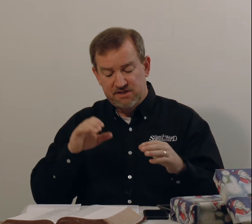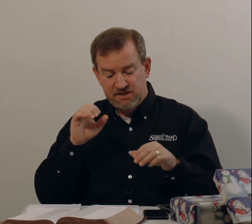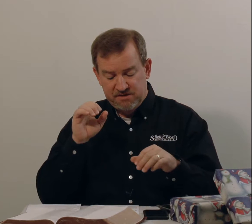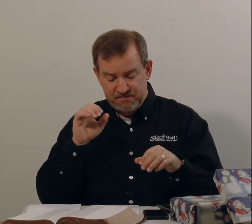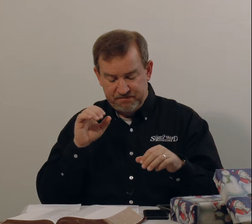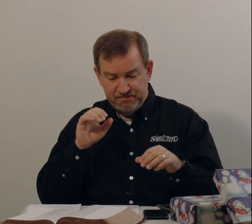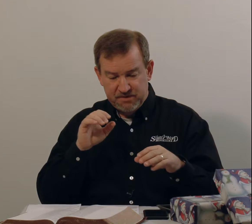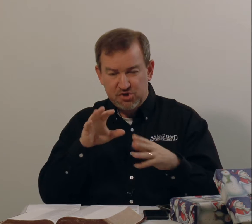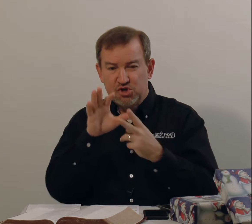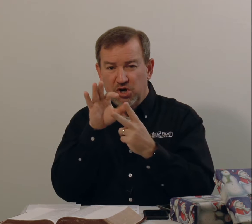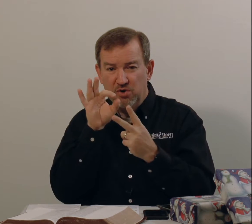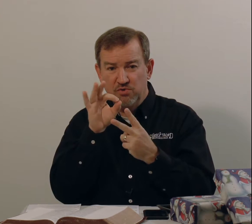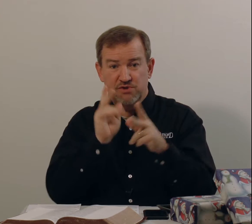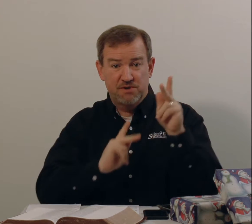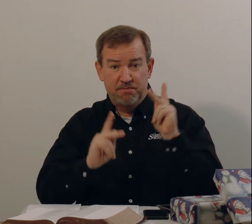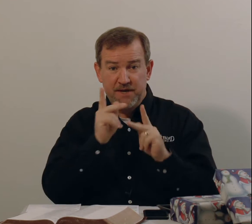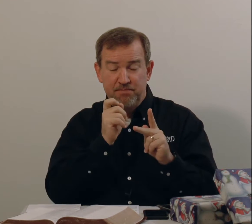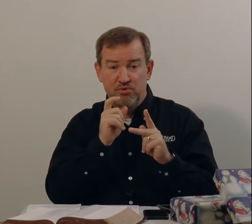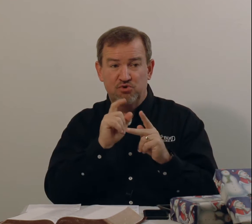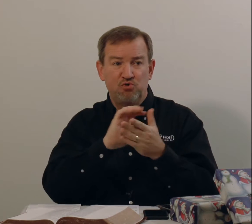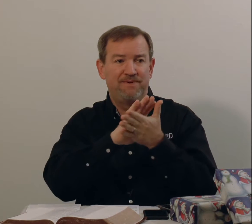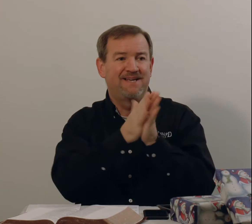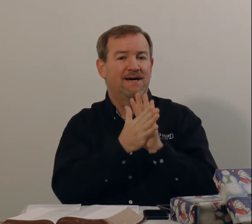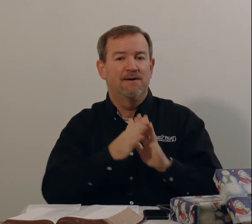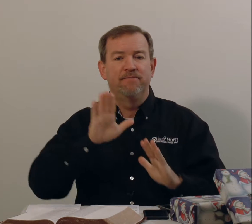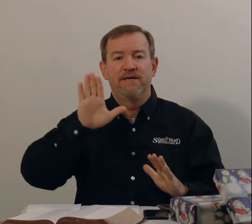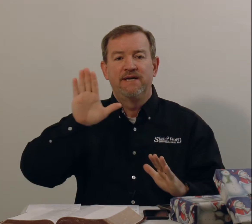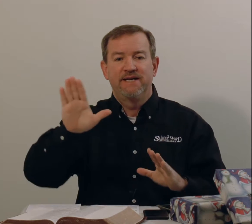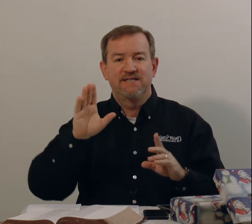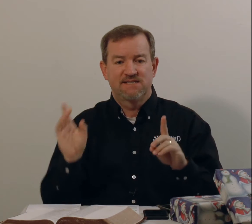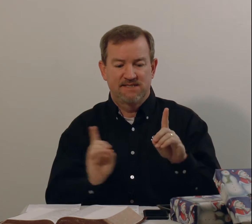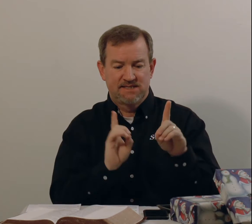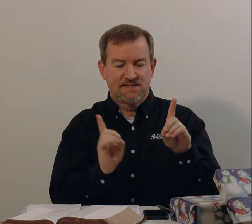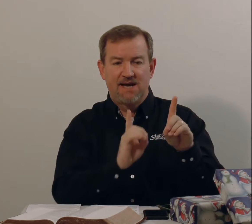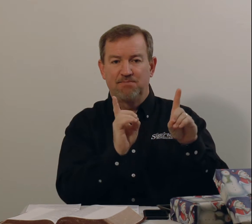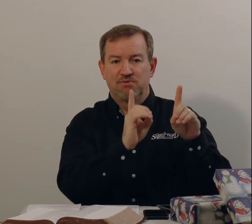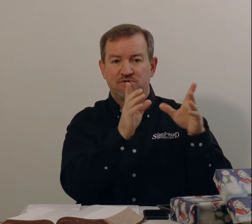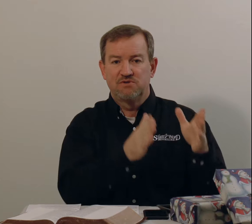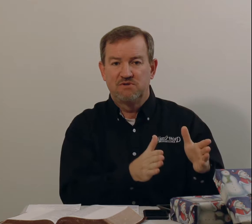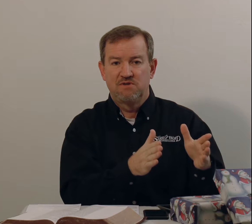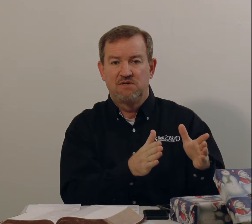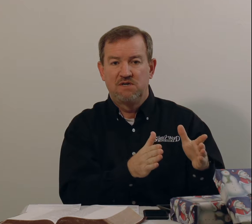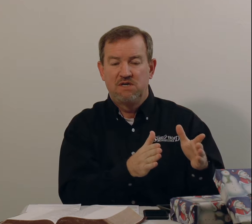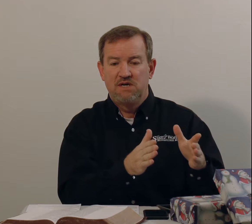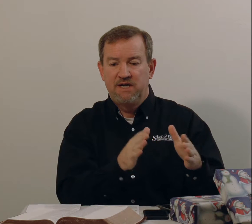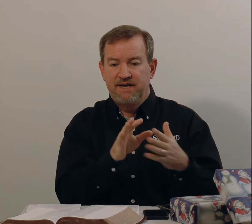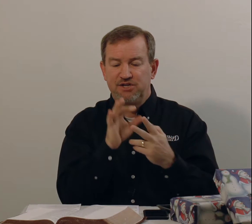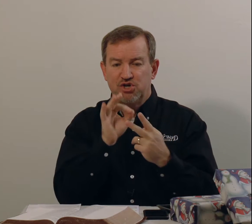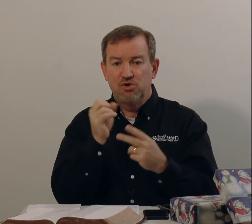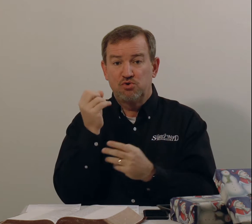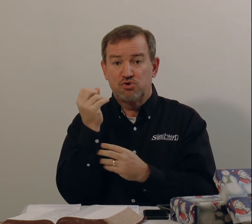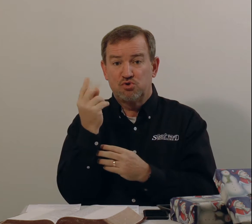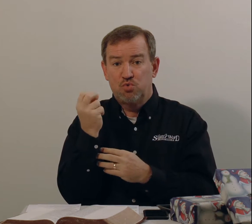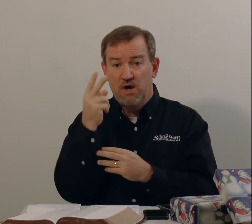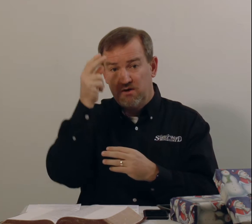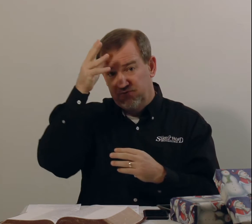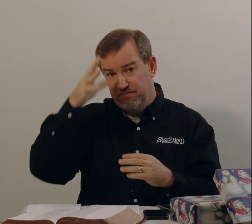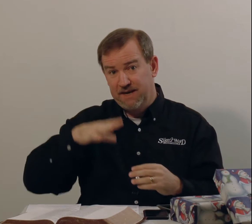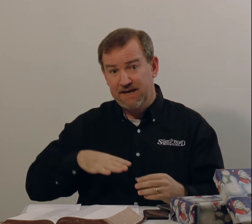chose some people to become his disciples. He chose 12 men.